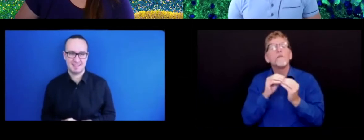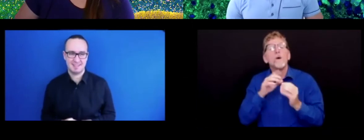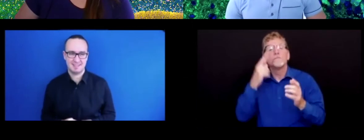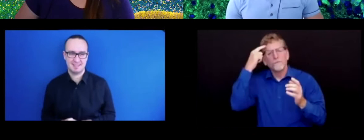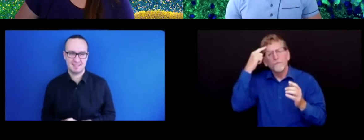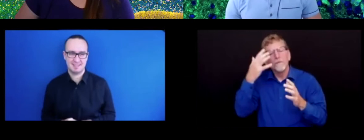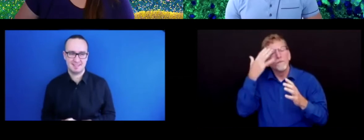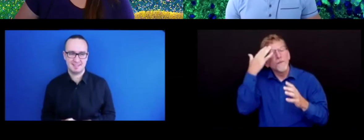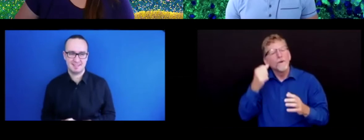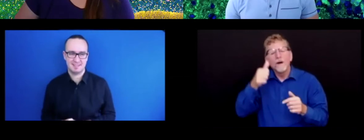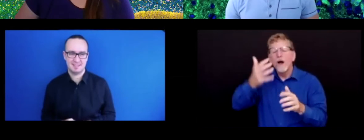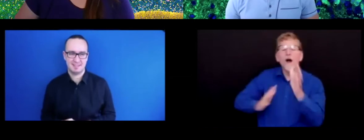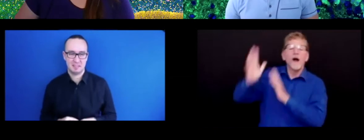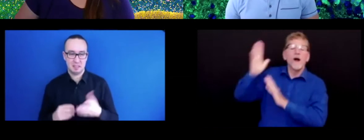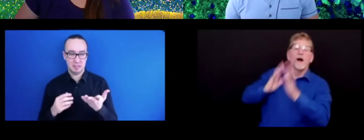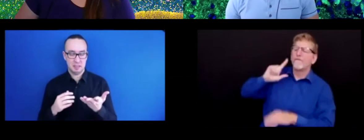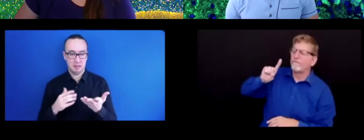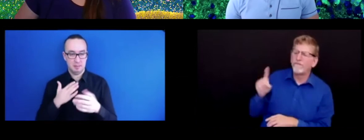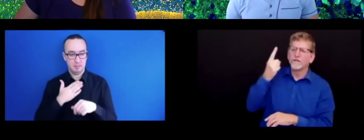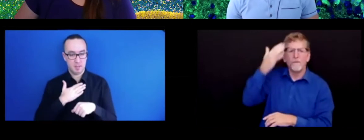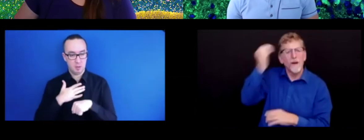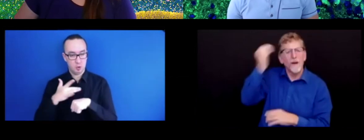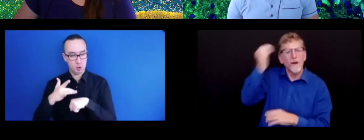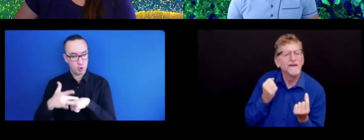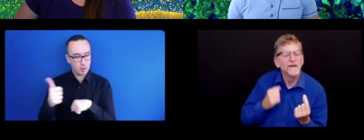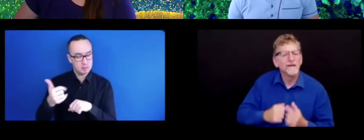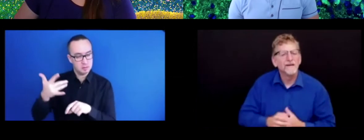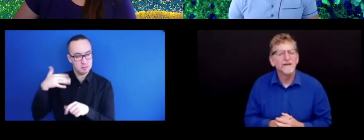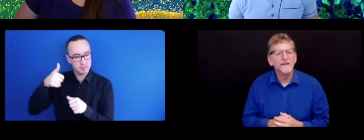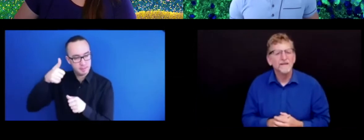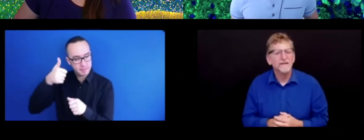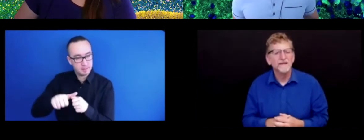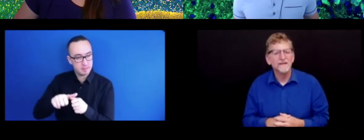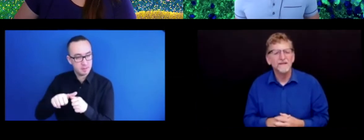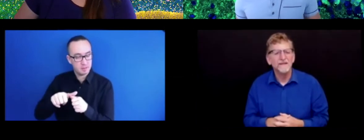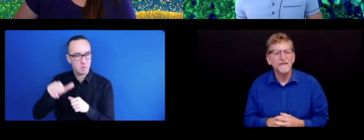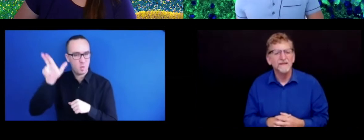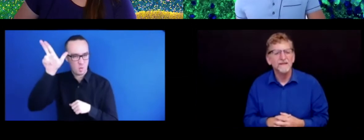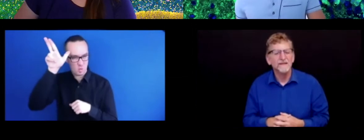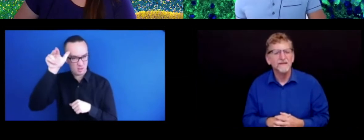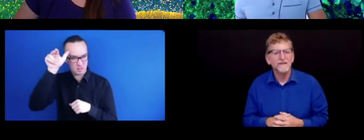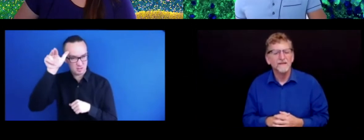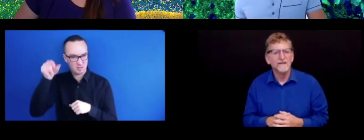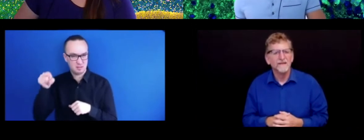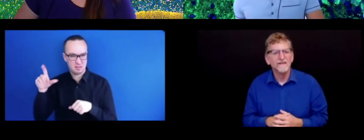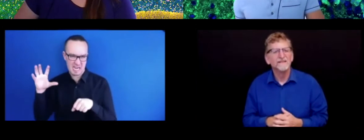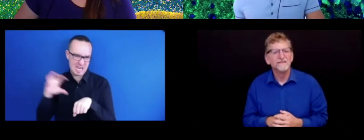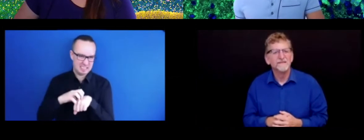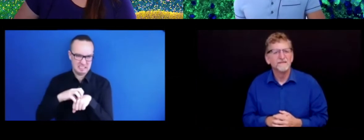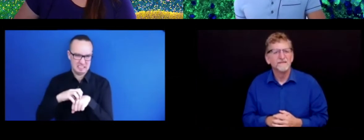What about your earliest memory, Sarah? What was that? My earliest memory, I was bit by a horse when I was two.